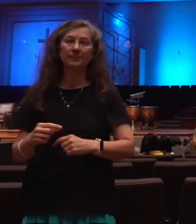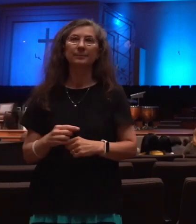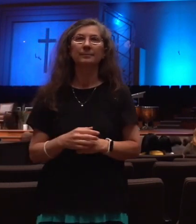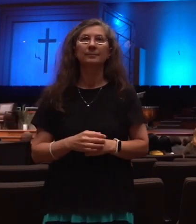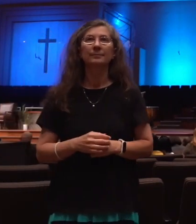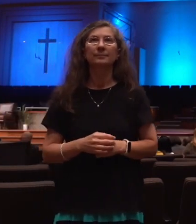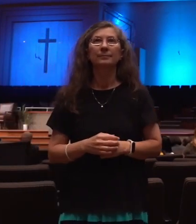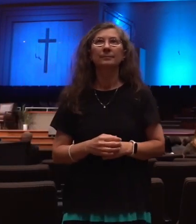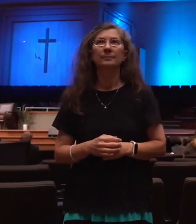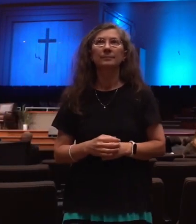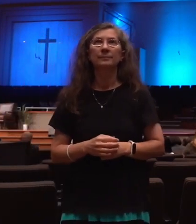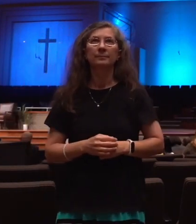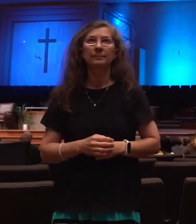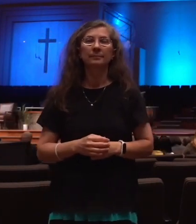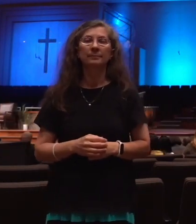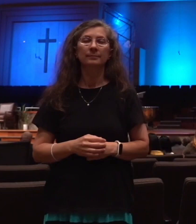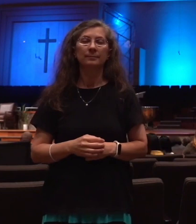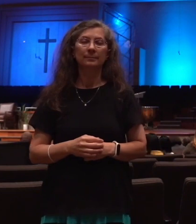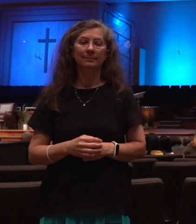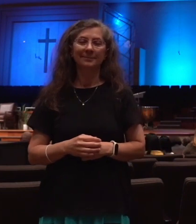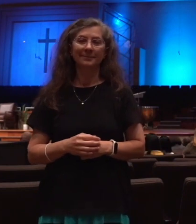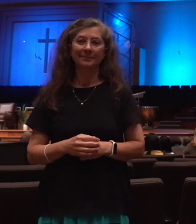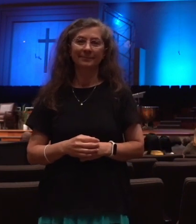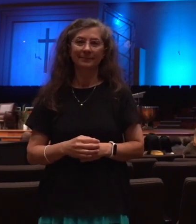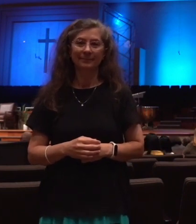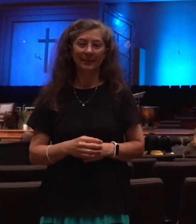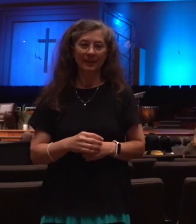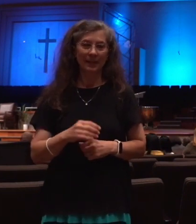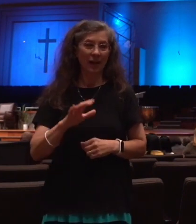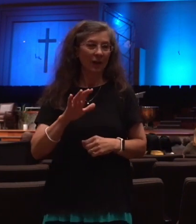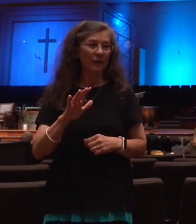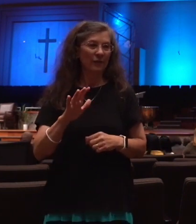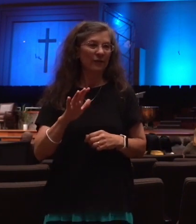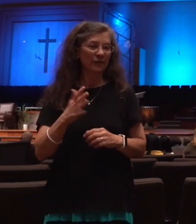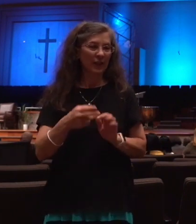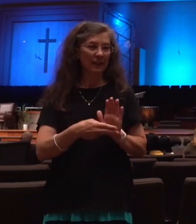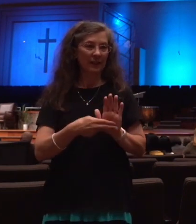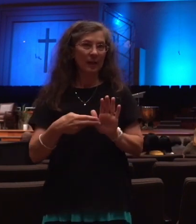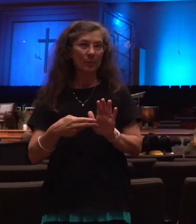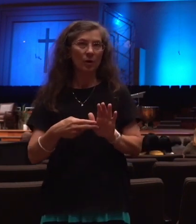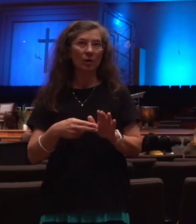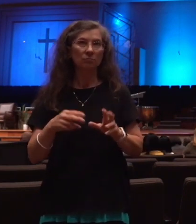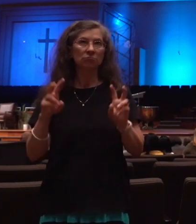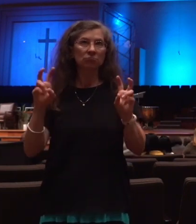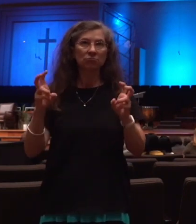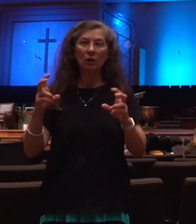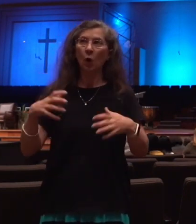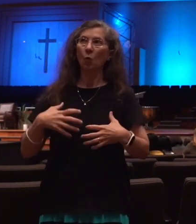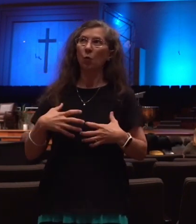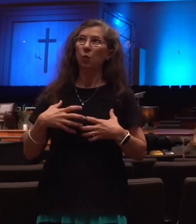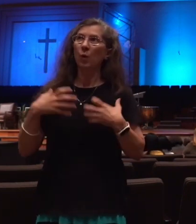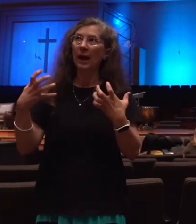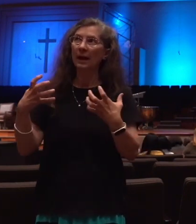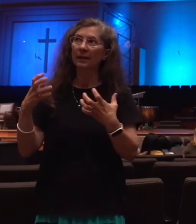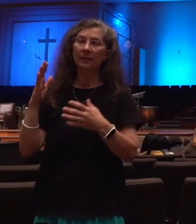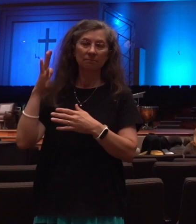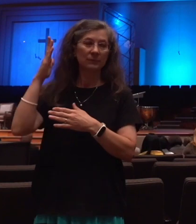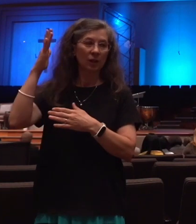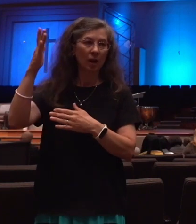the fourth, description is the wrath to come, 1 Thessalonians 1.10, and to wait